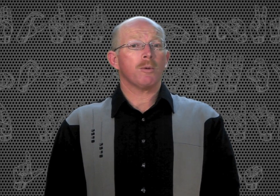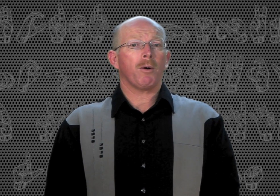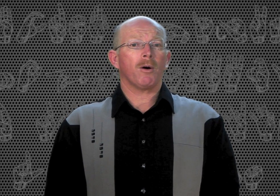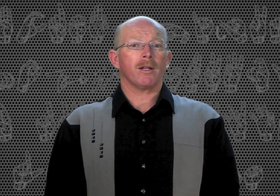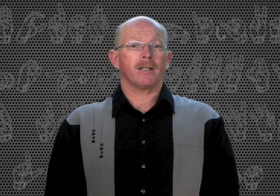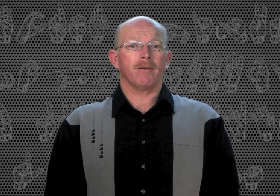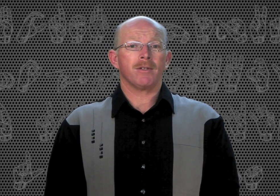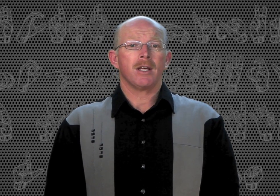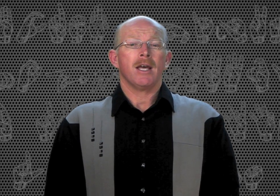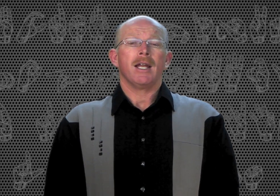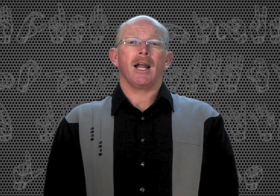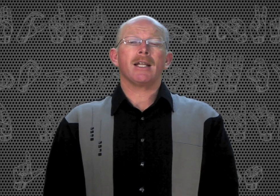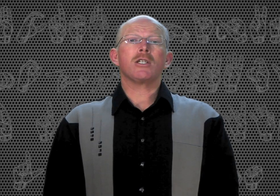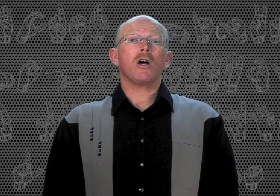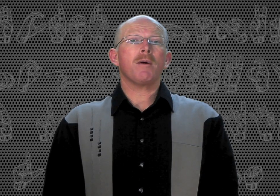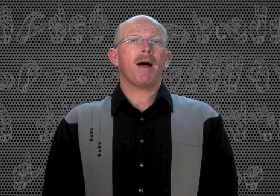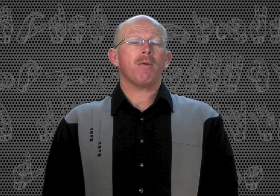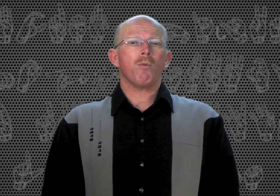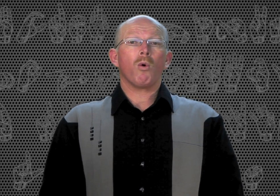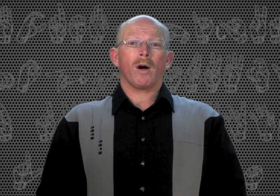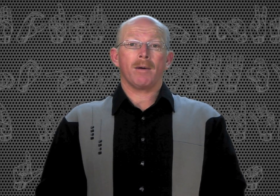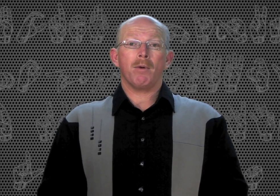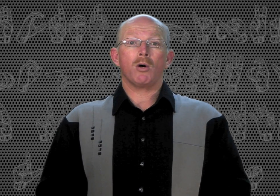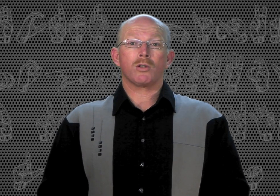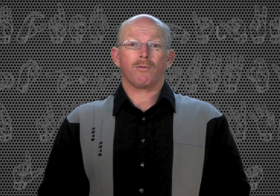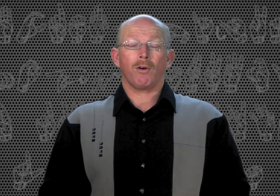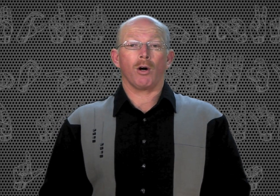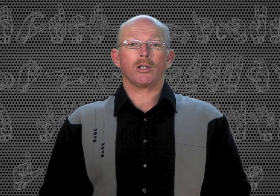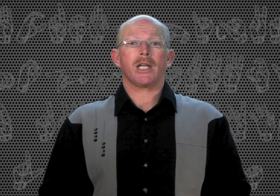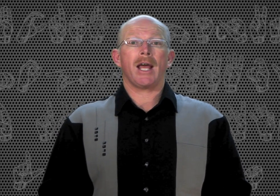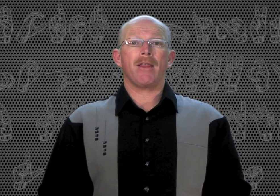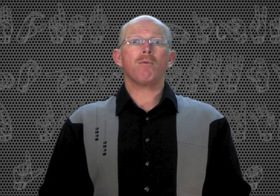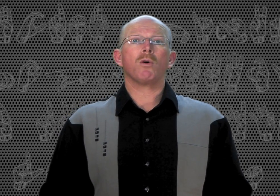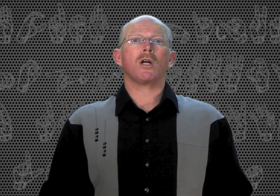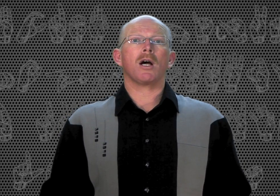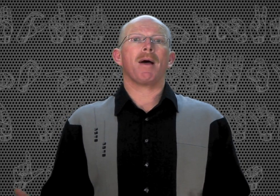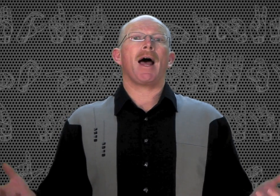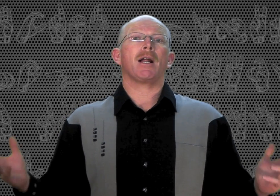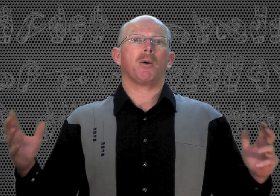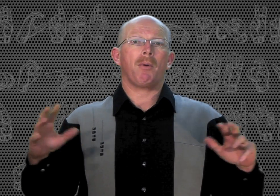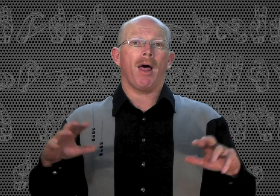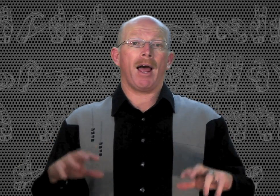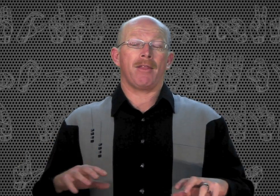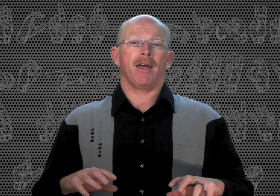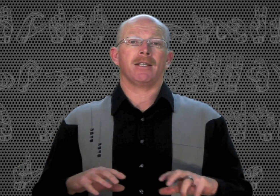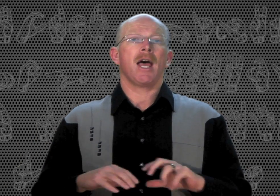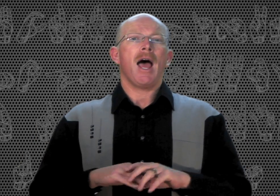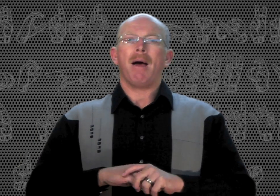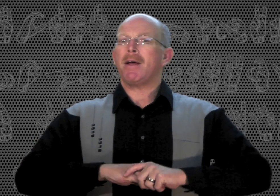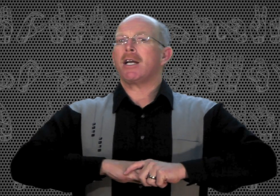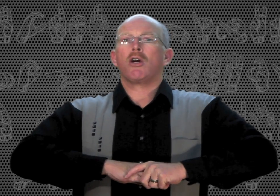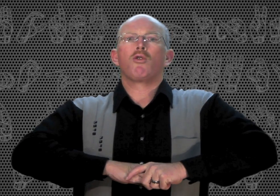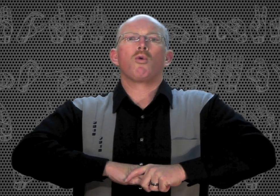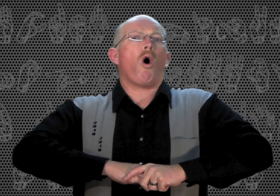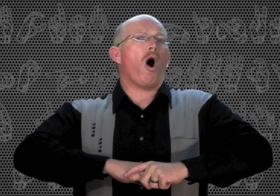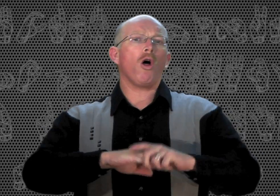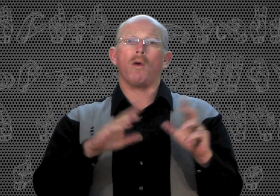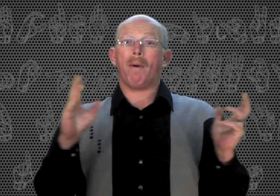superlatives. Now, let's talk about more and most first, and then we'll talk about how to apply this. I'm not going to go through all the